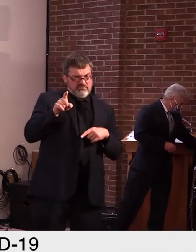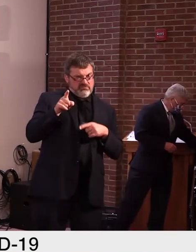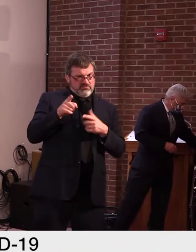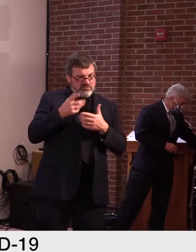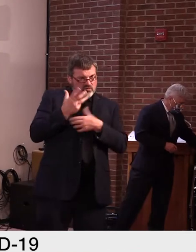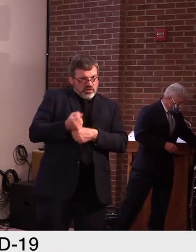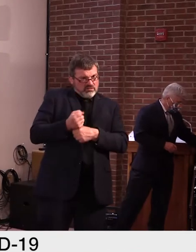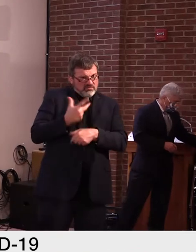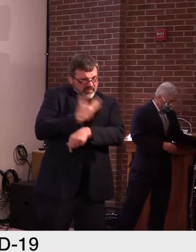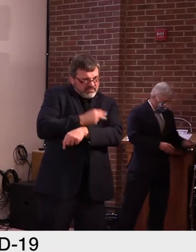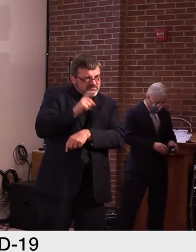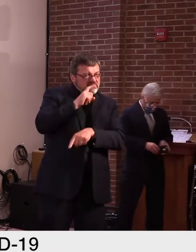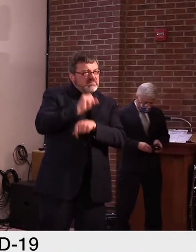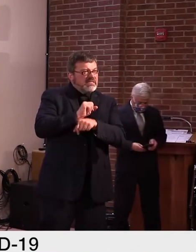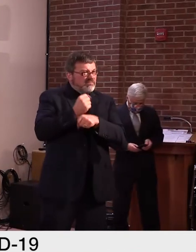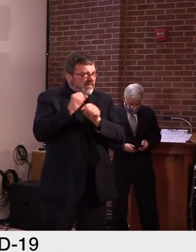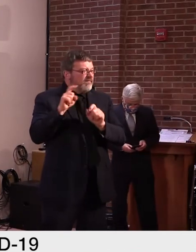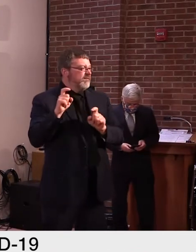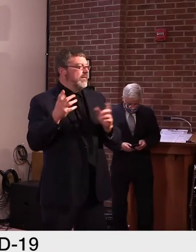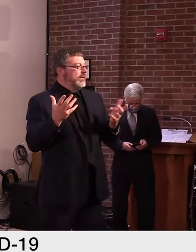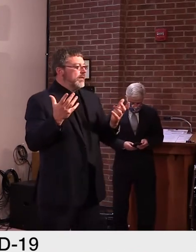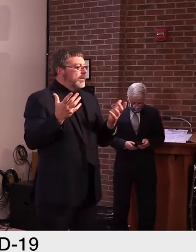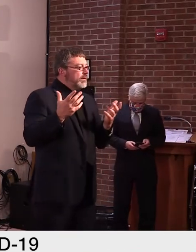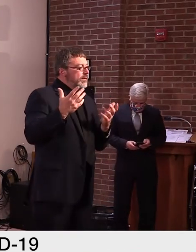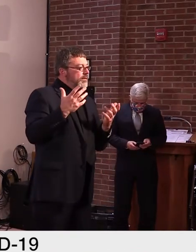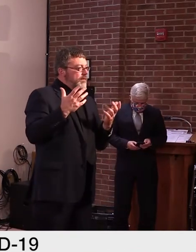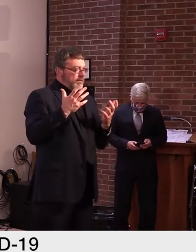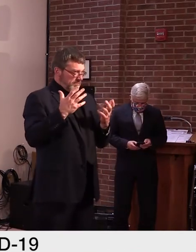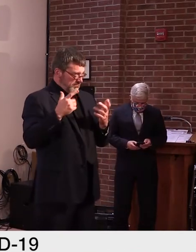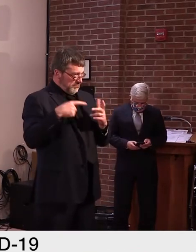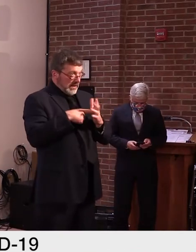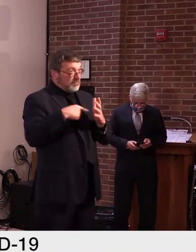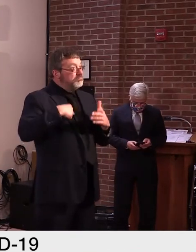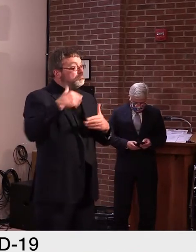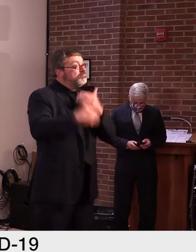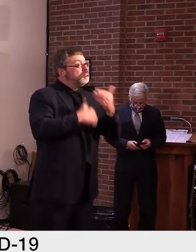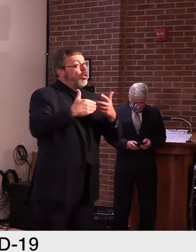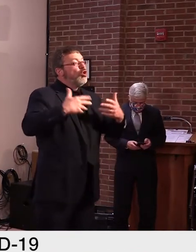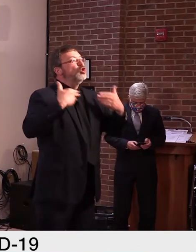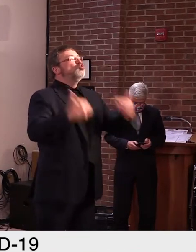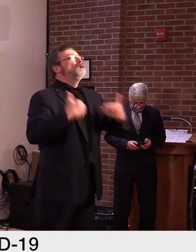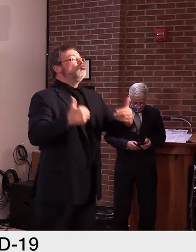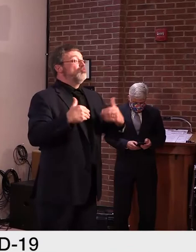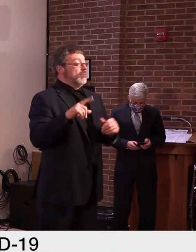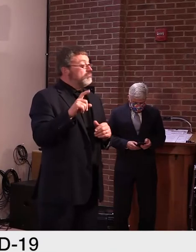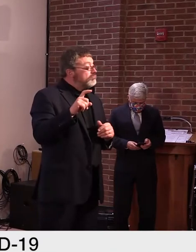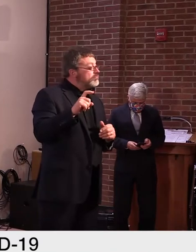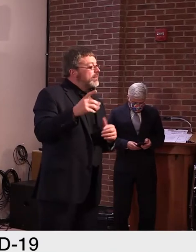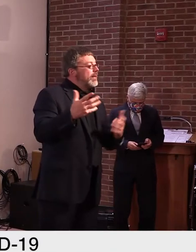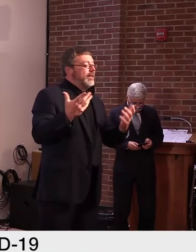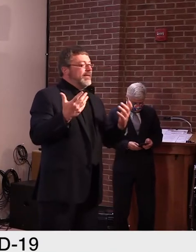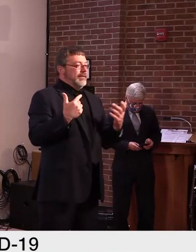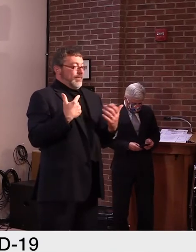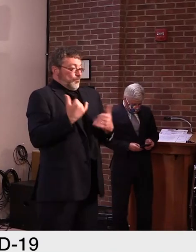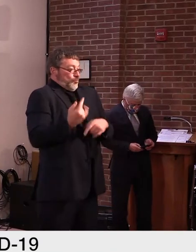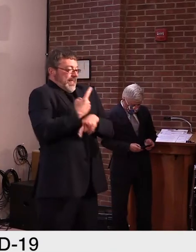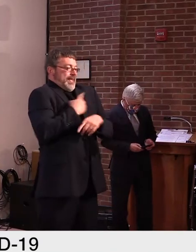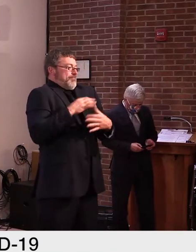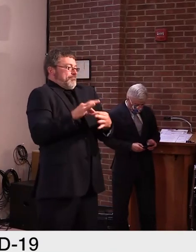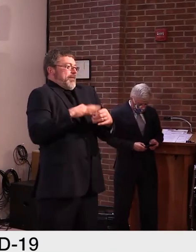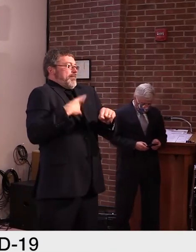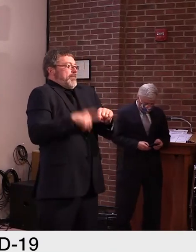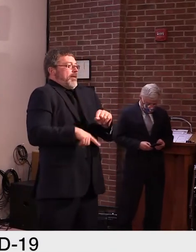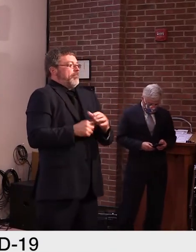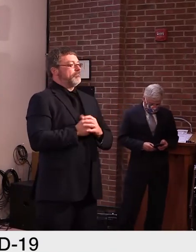awareness of what's going on nationally. So that's as much as I can give you today. Okay. Thank you. Um,